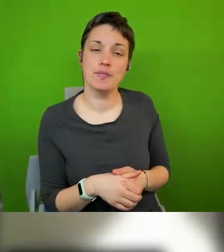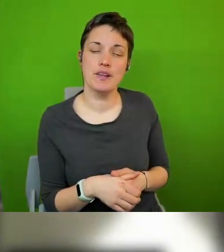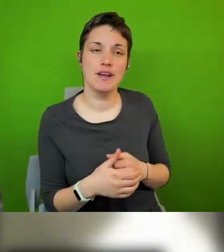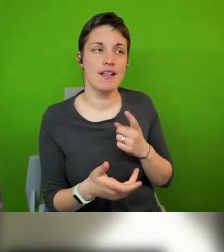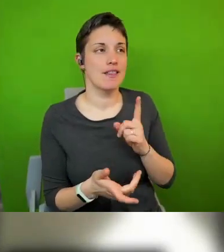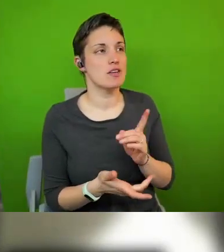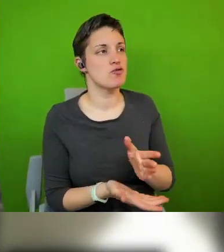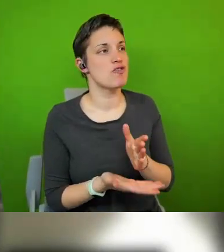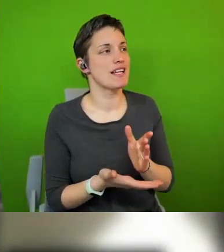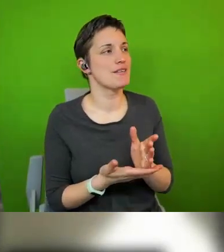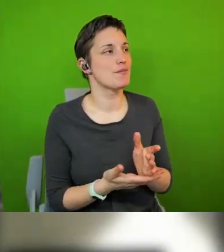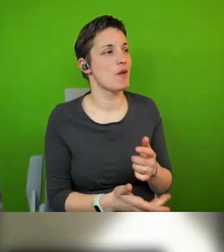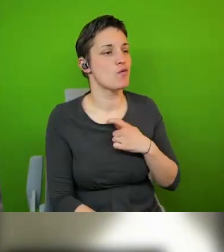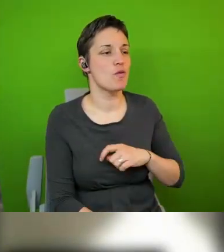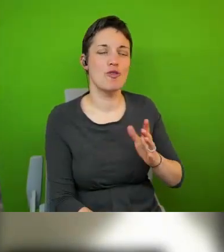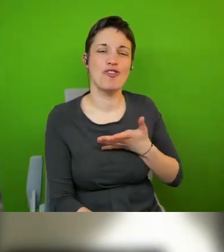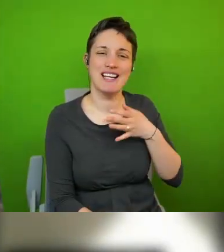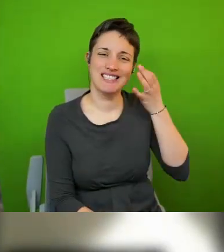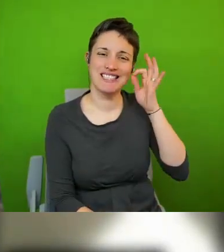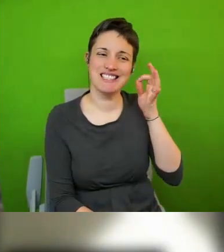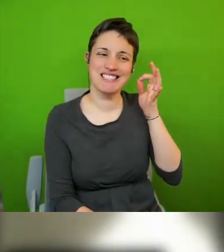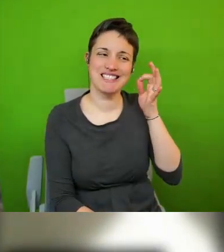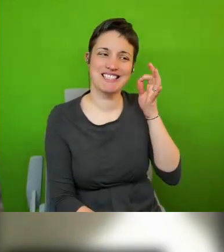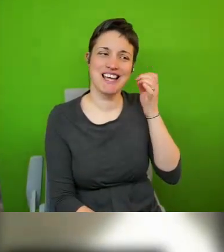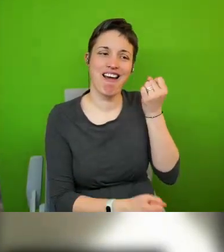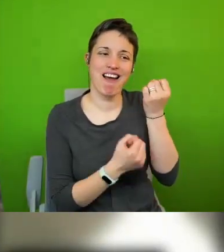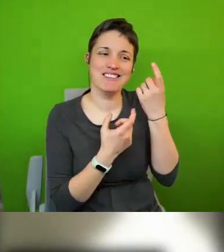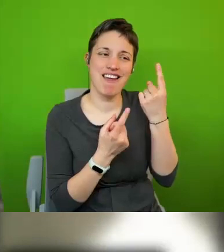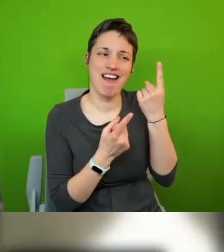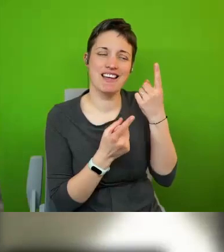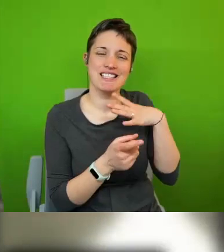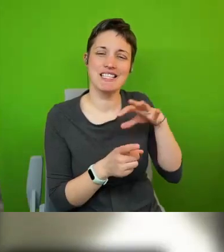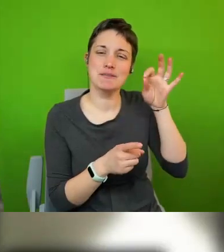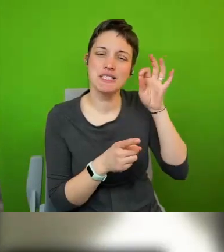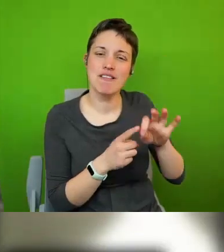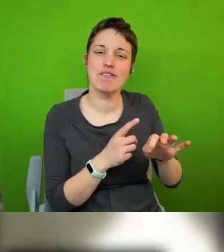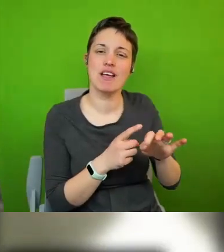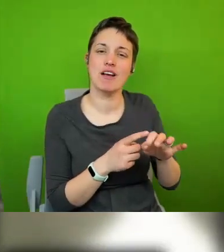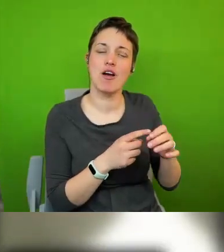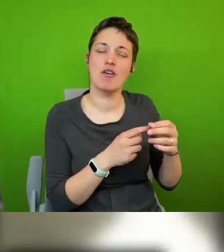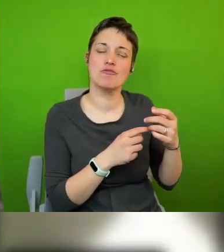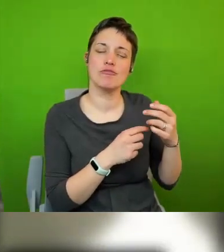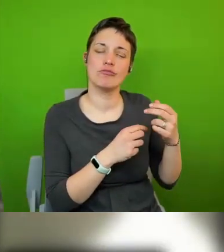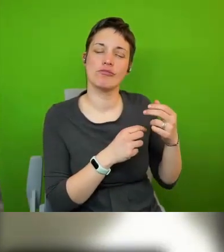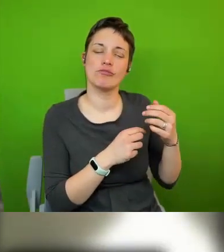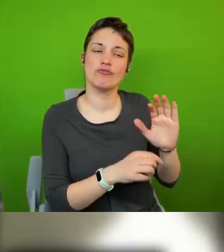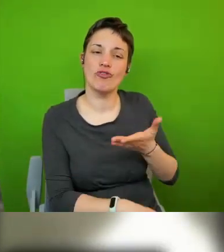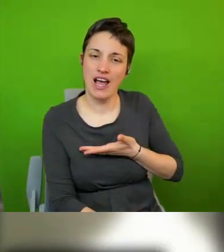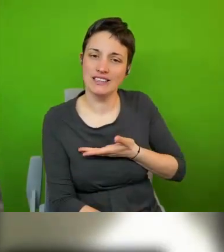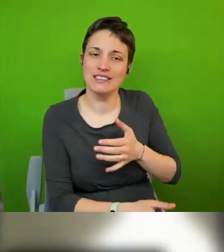a level in which you create more specific rights holders and more specific duty bearers whereas